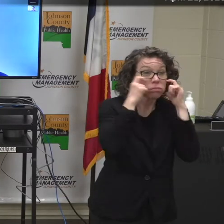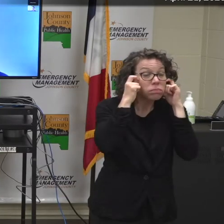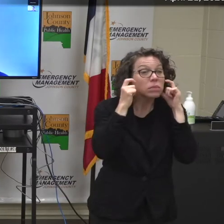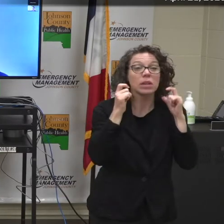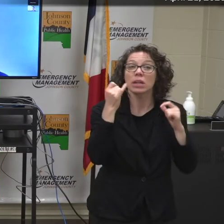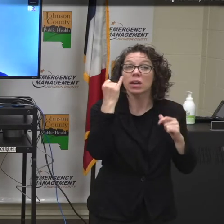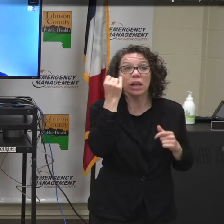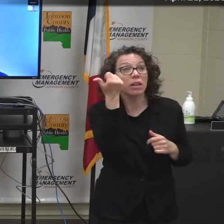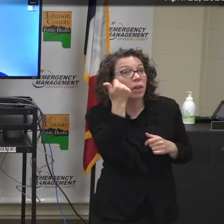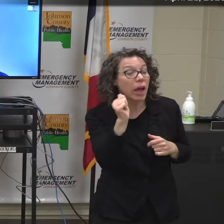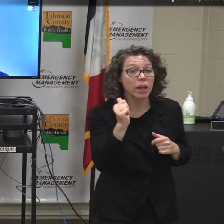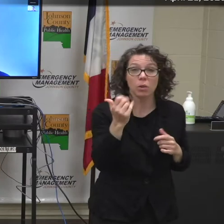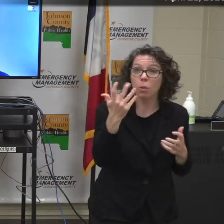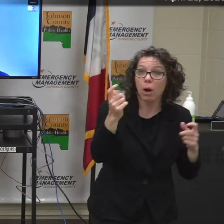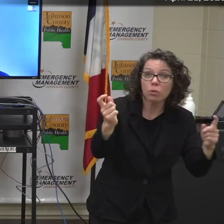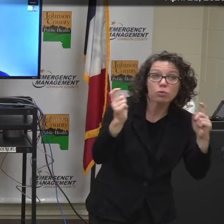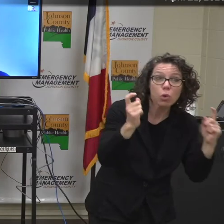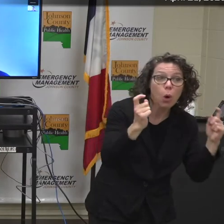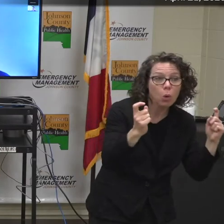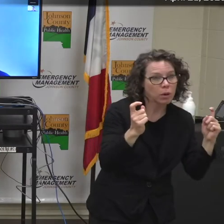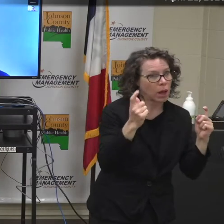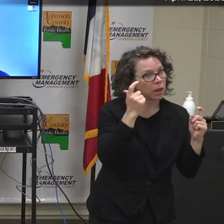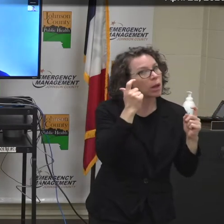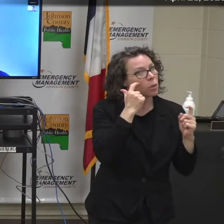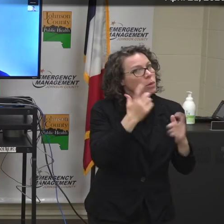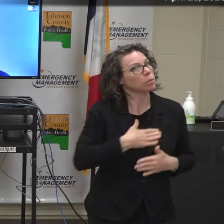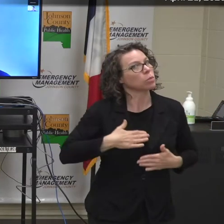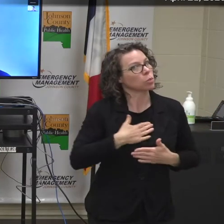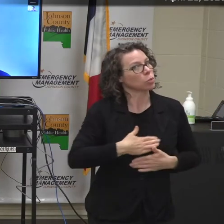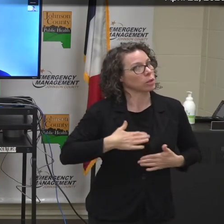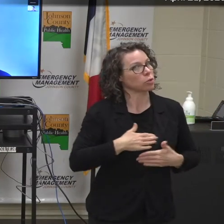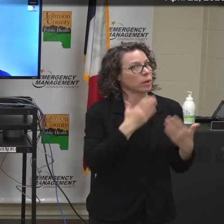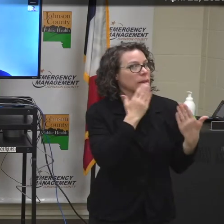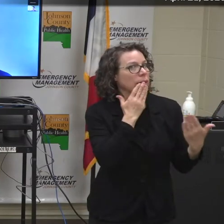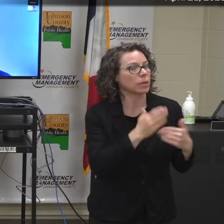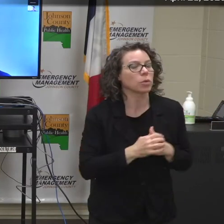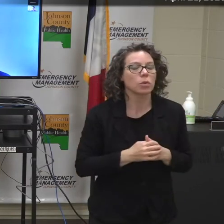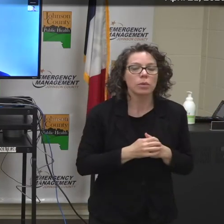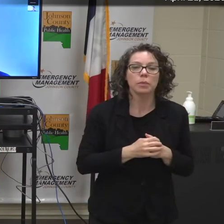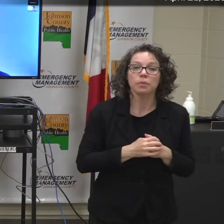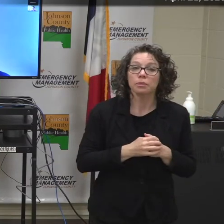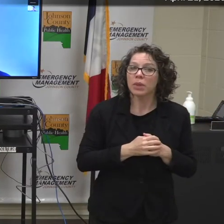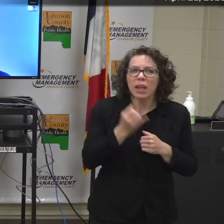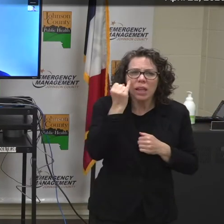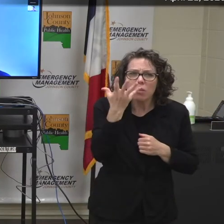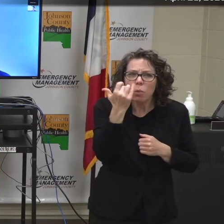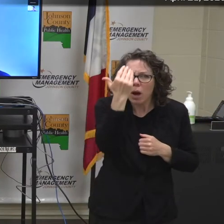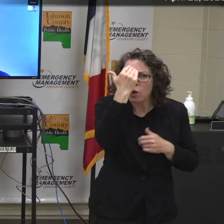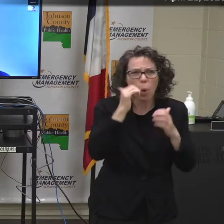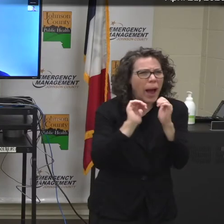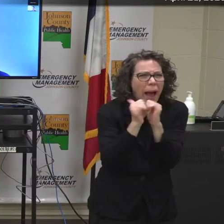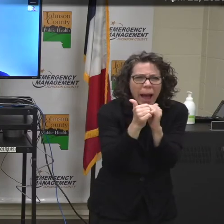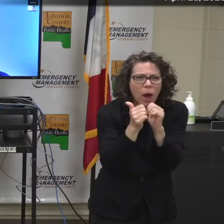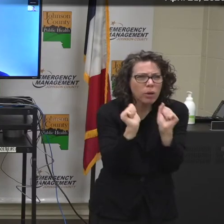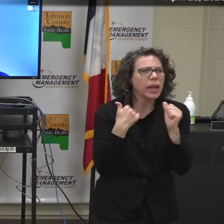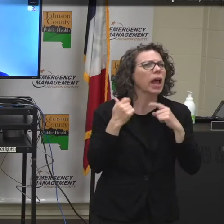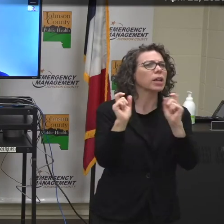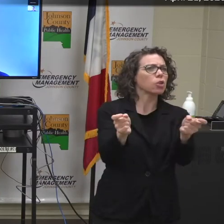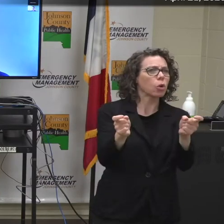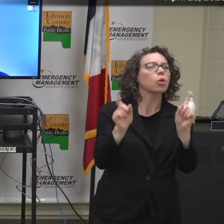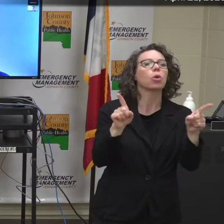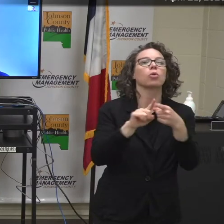grateful and welcome donations from the public. Information about how to donate can be found on our website,